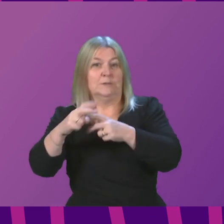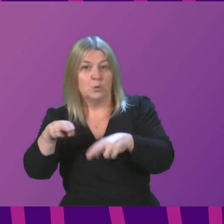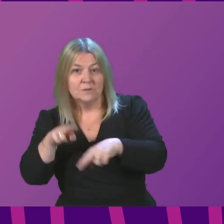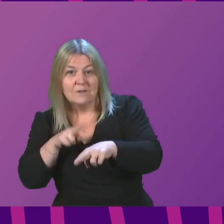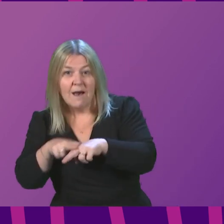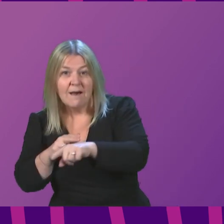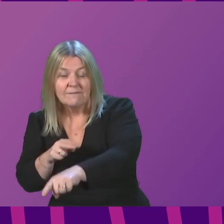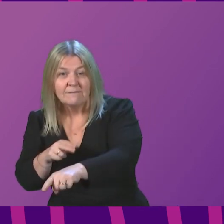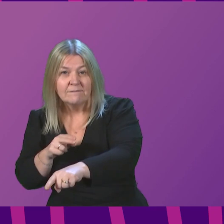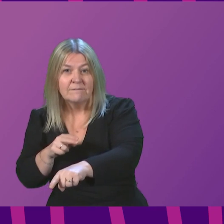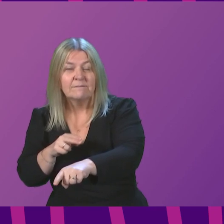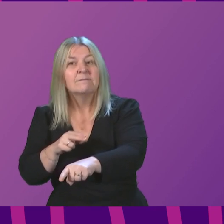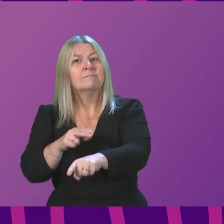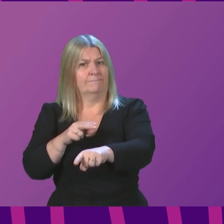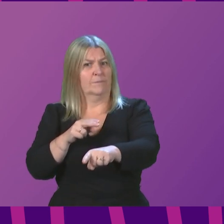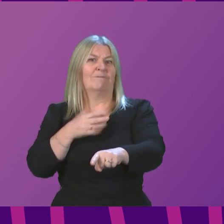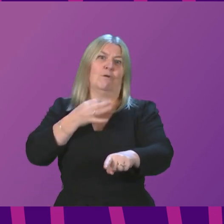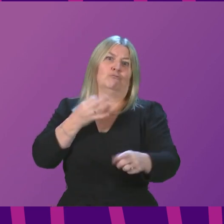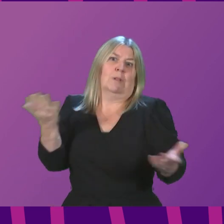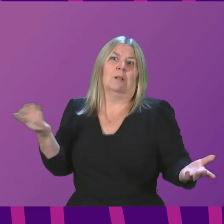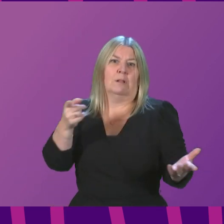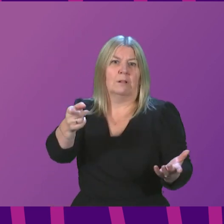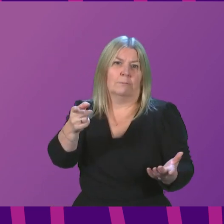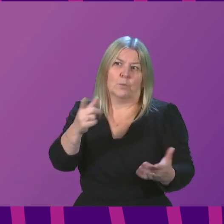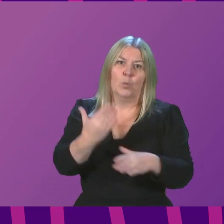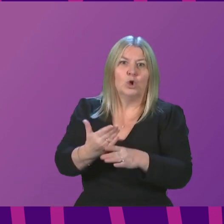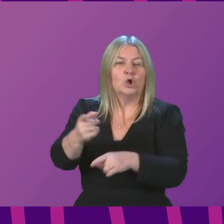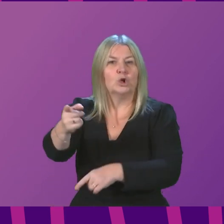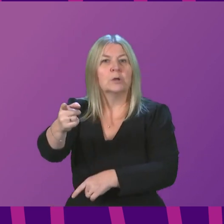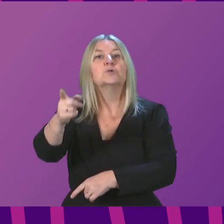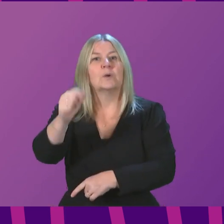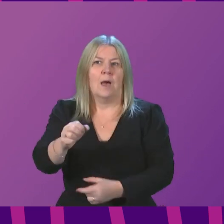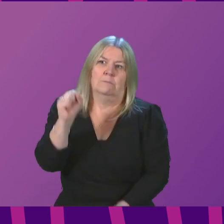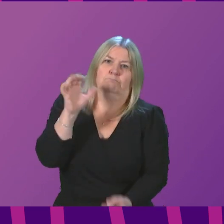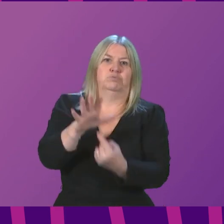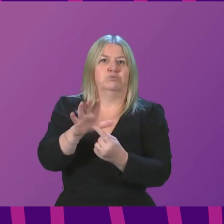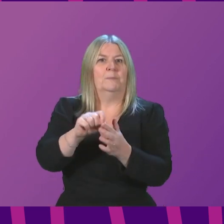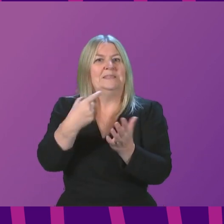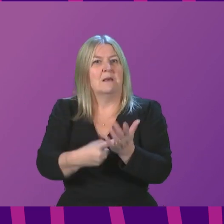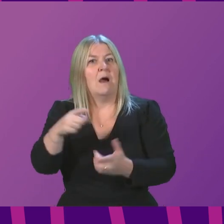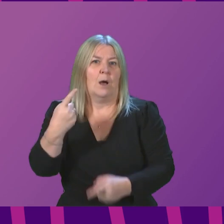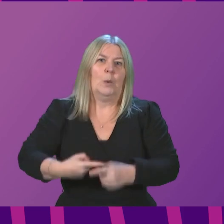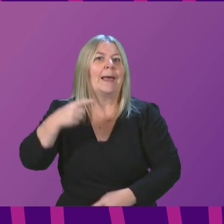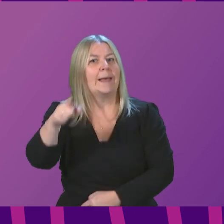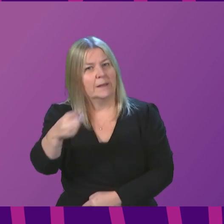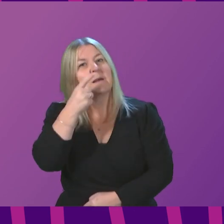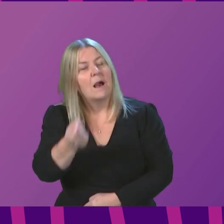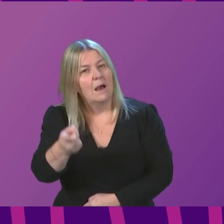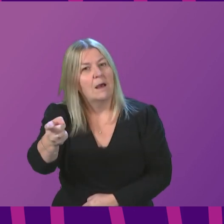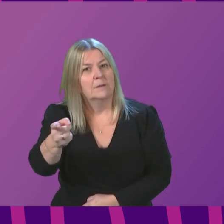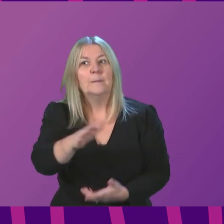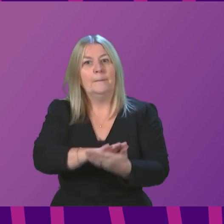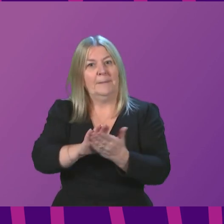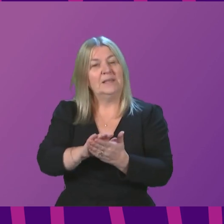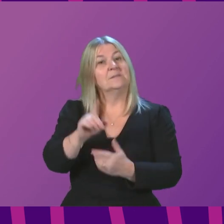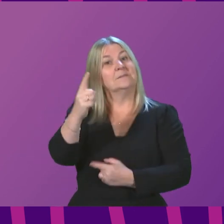vulnerable or eligible for new COVID treatments. This ensures that essential workers will get the test results they need to qualify